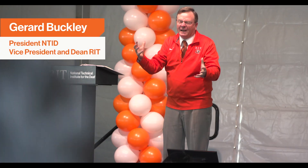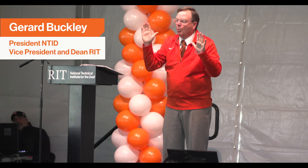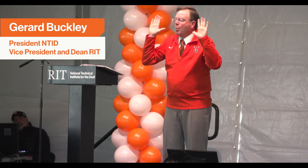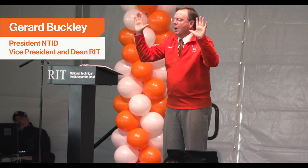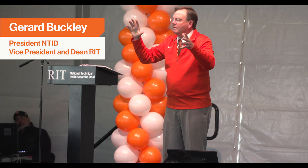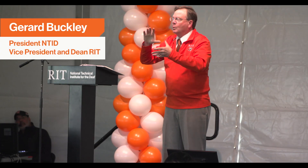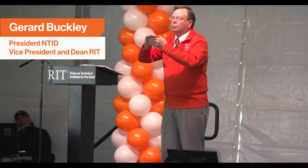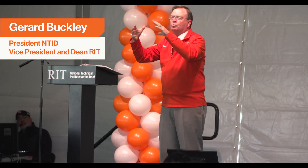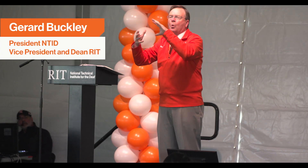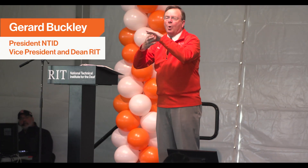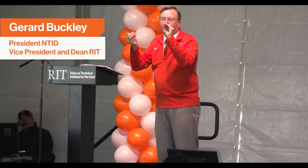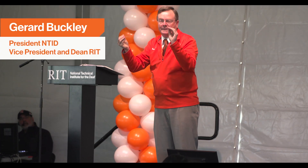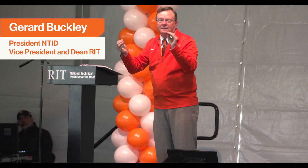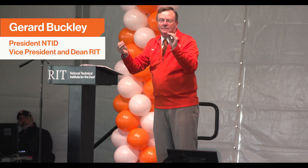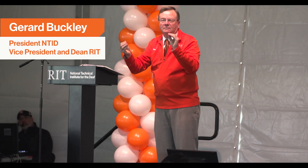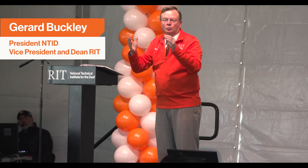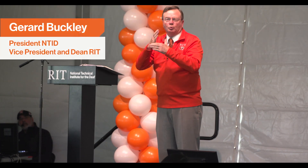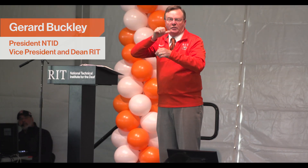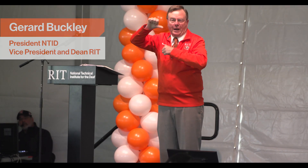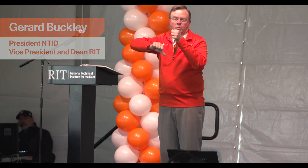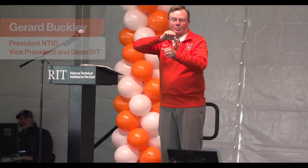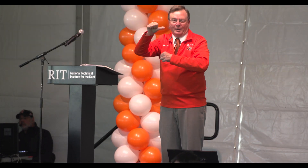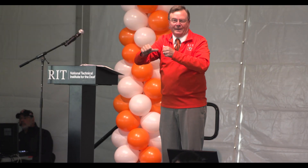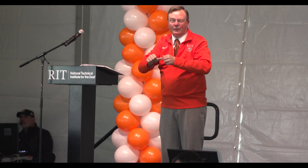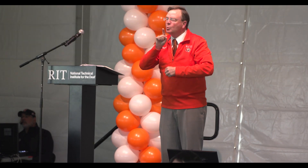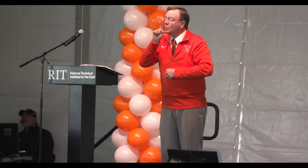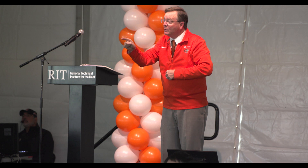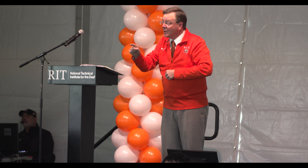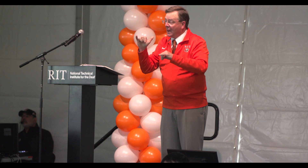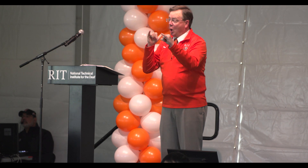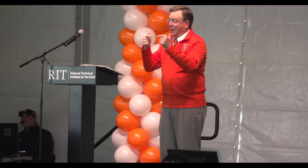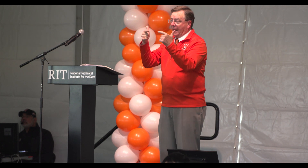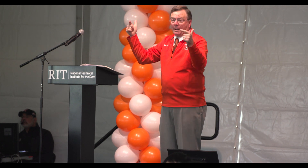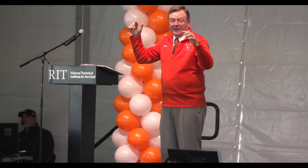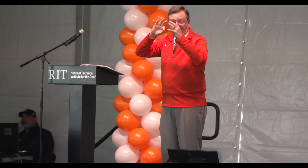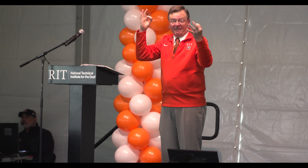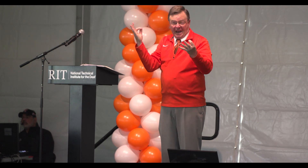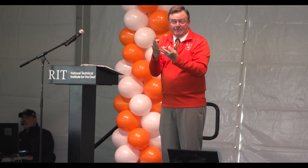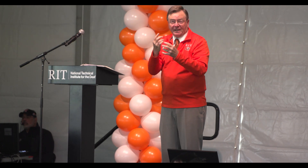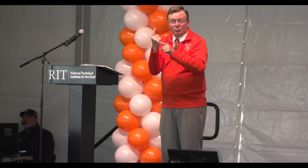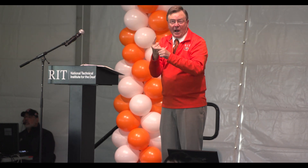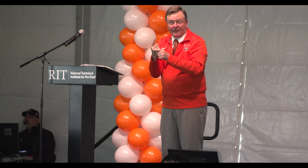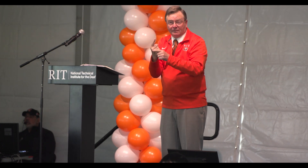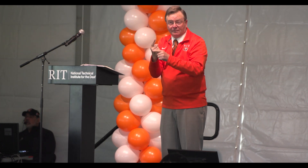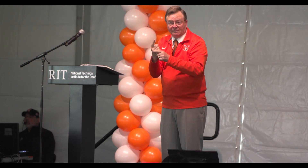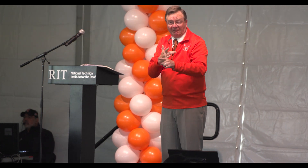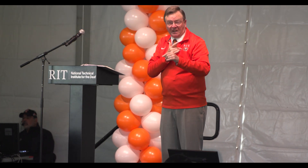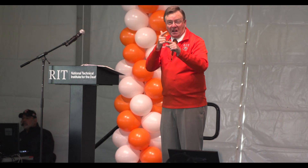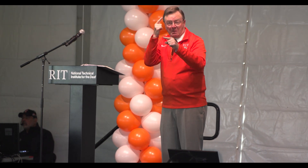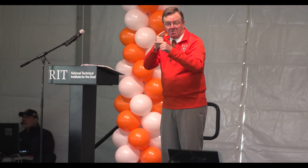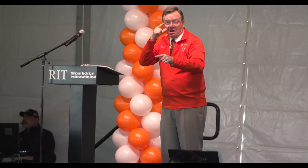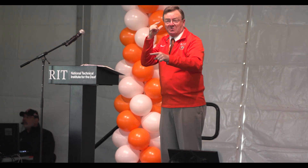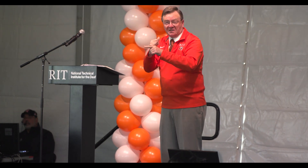We have wonderful stories to share with each other. We really are a big family. I feel